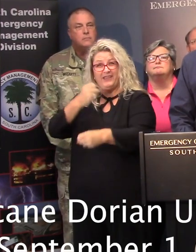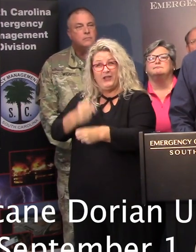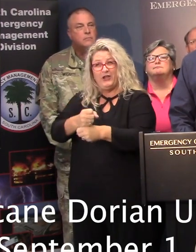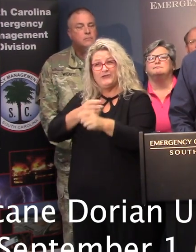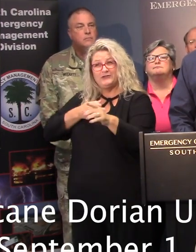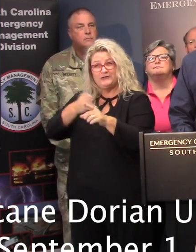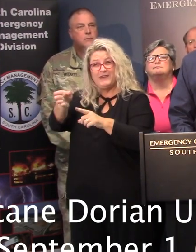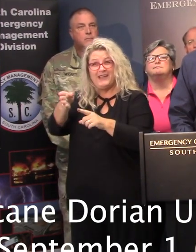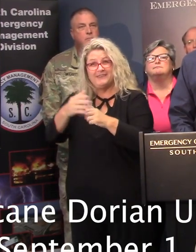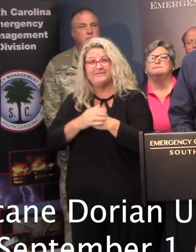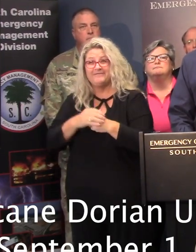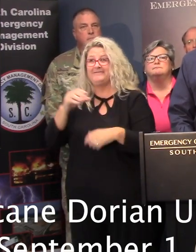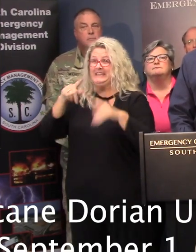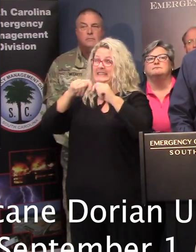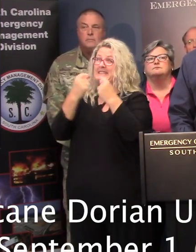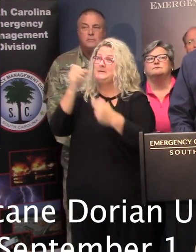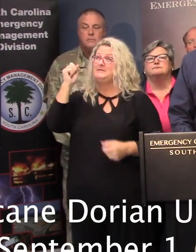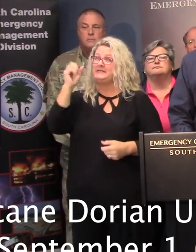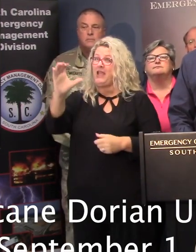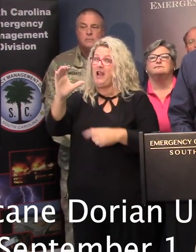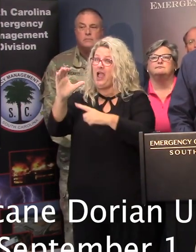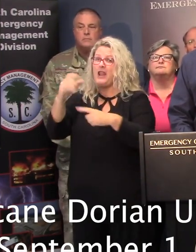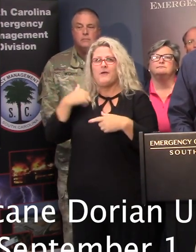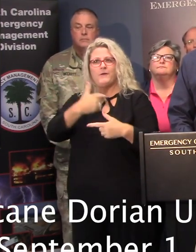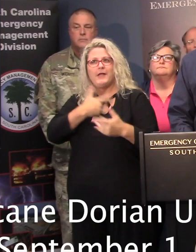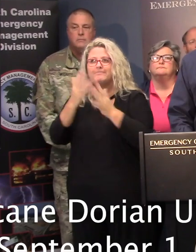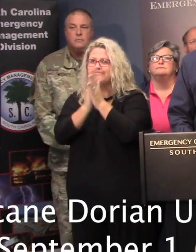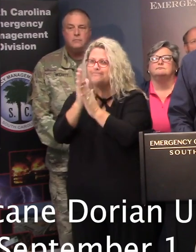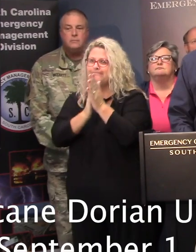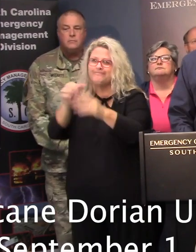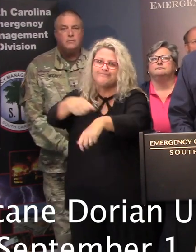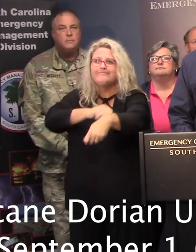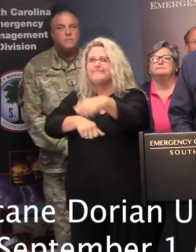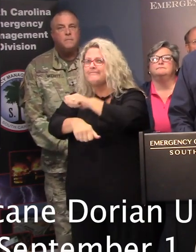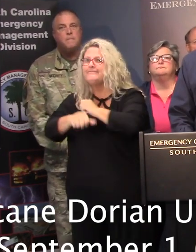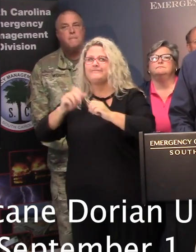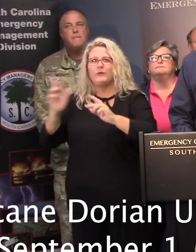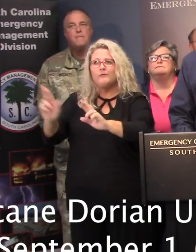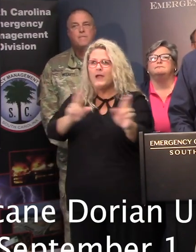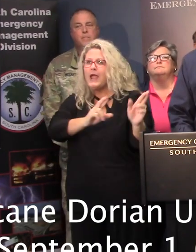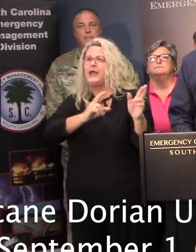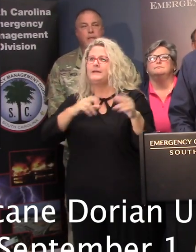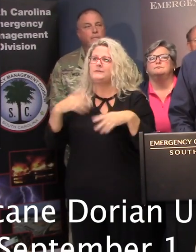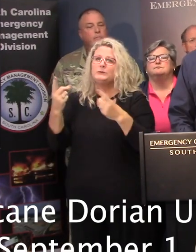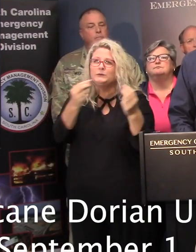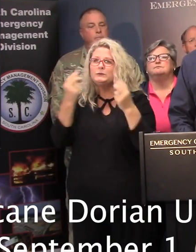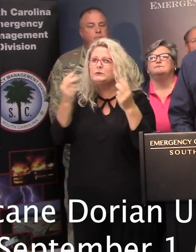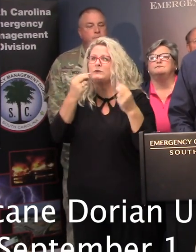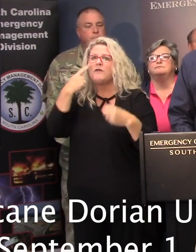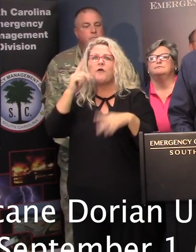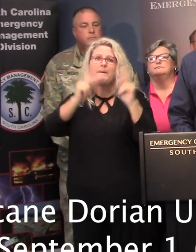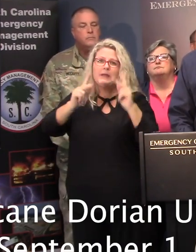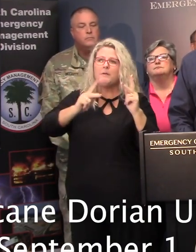so Team South Carolina is highly activated again. We've already begun the movement of people and